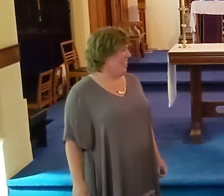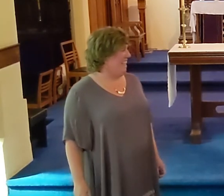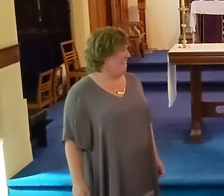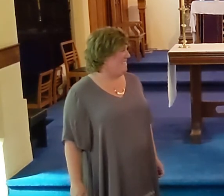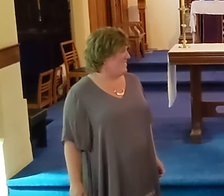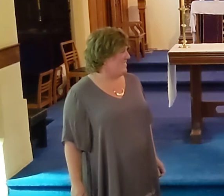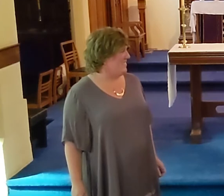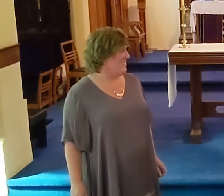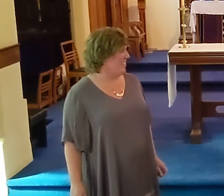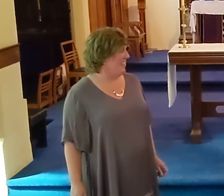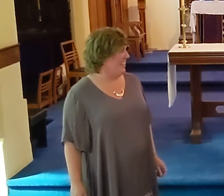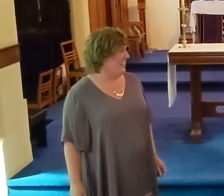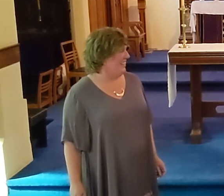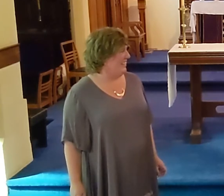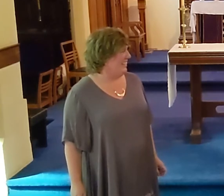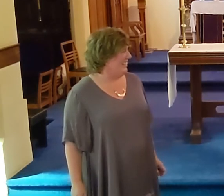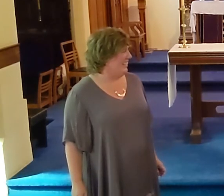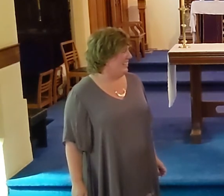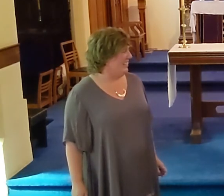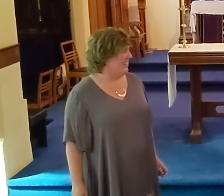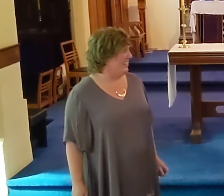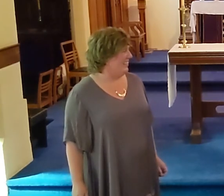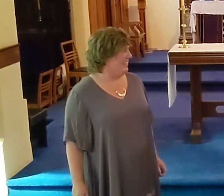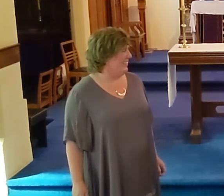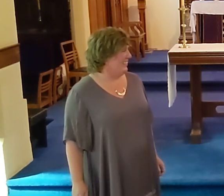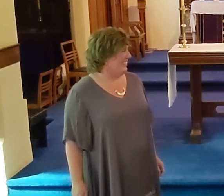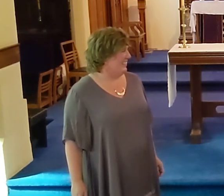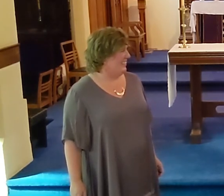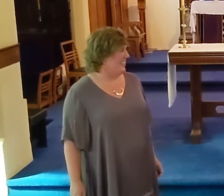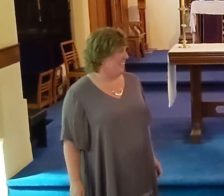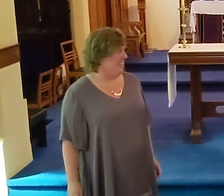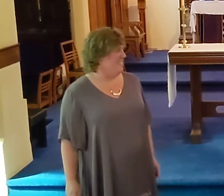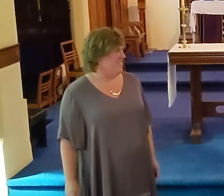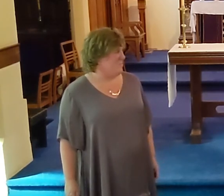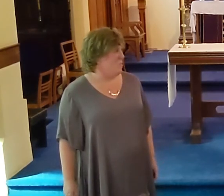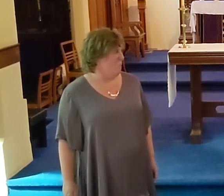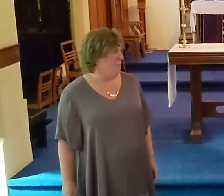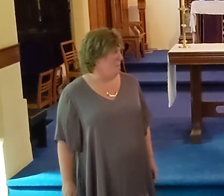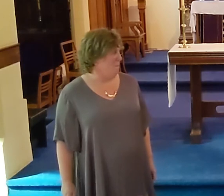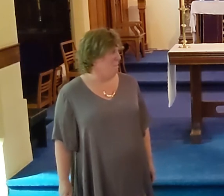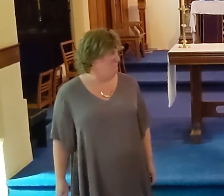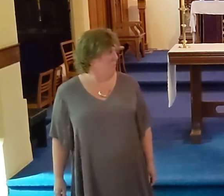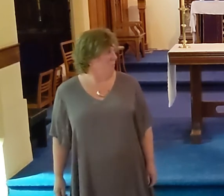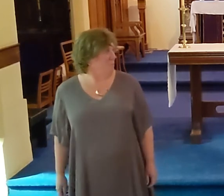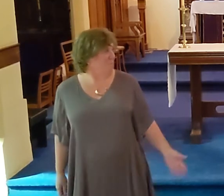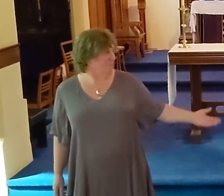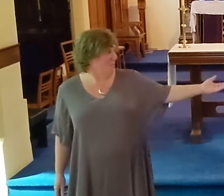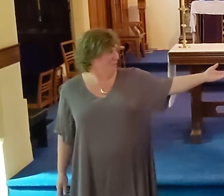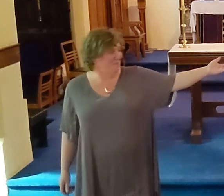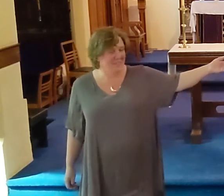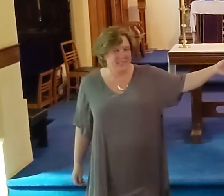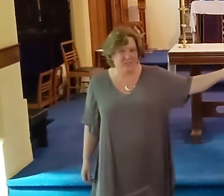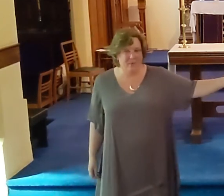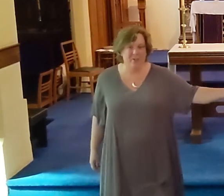transformed. And, uh, the best thing, the best thing I've ever seen is that concert by the, um, the Fairfield Four,